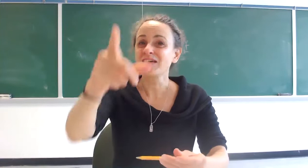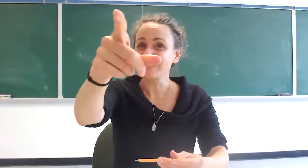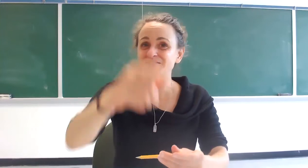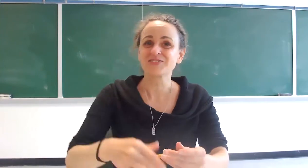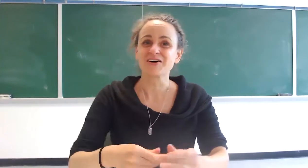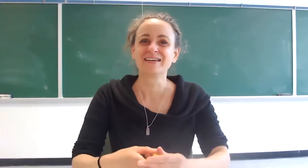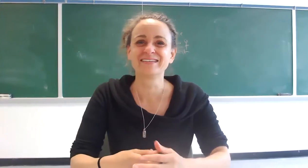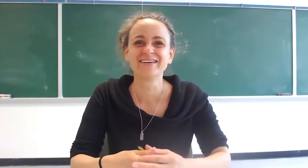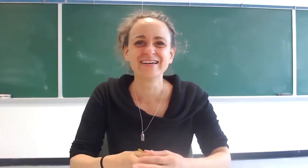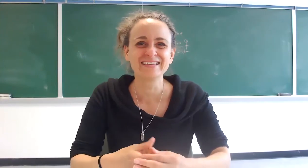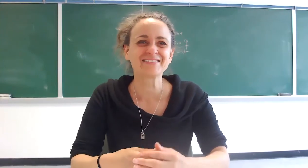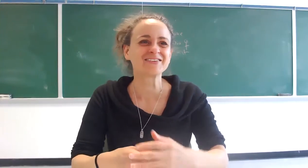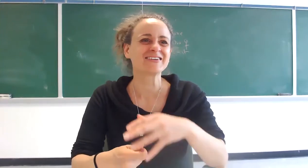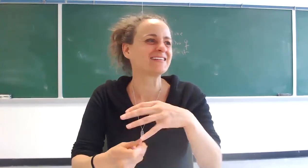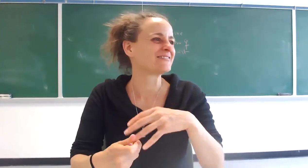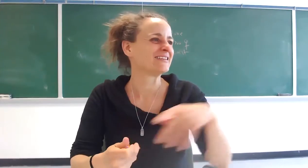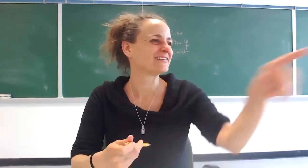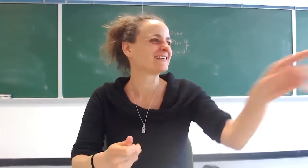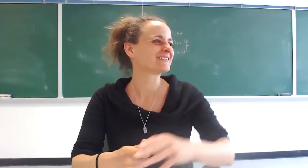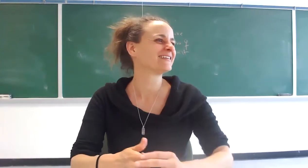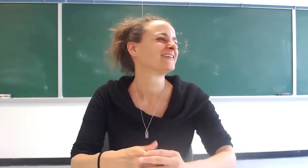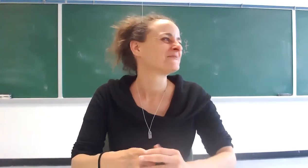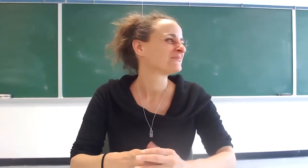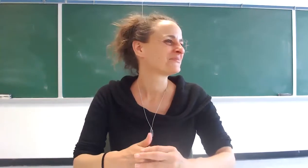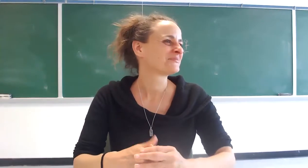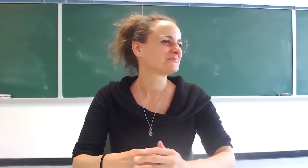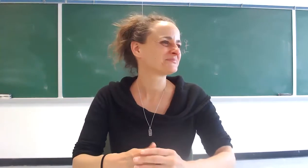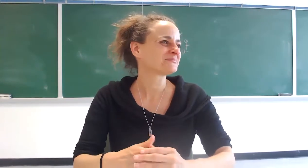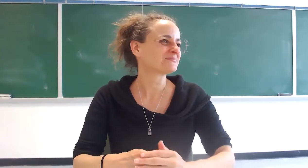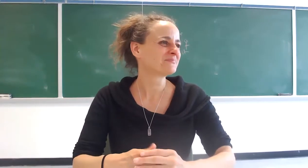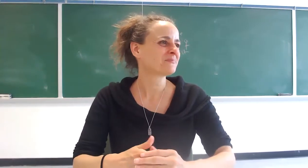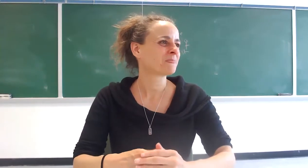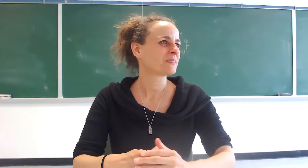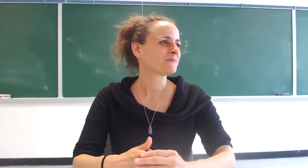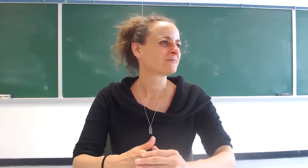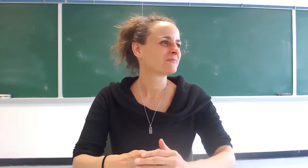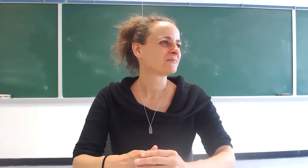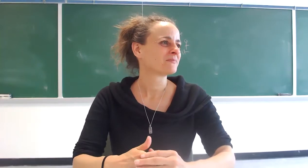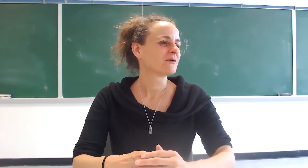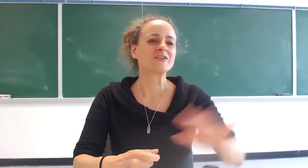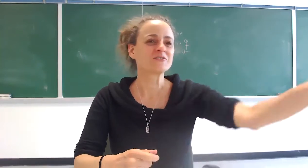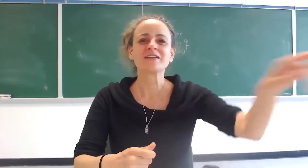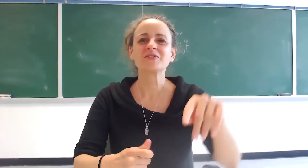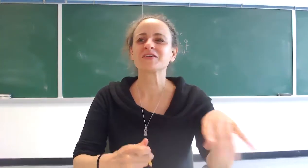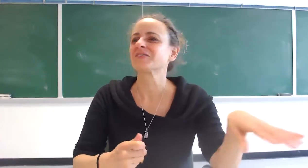not allowed to talk you took the class already yes i already uh watched the lecture ahead of time okay so you can't talk either